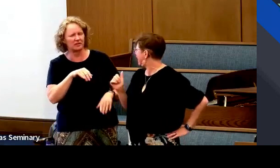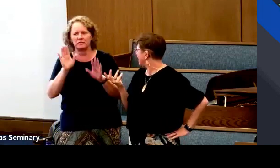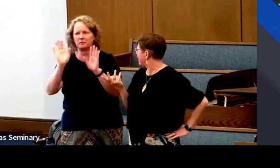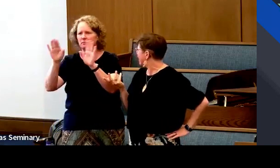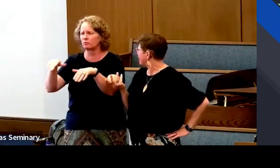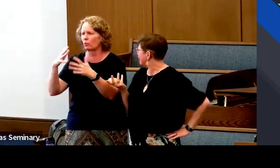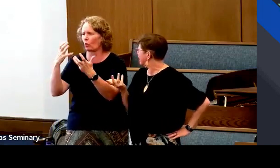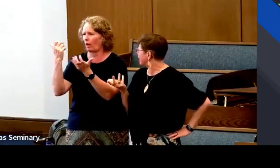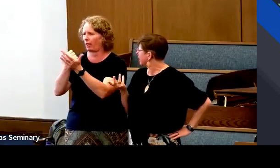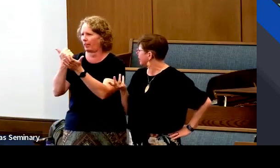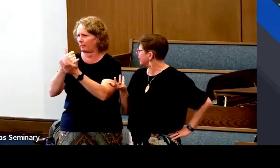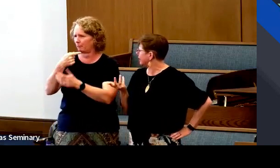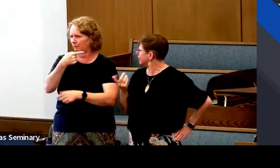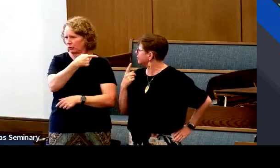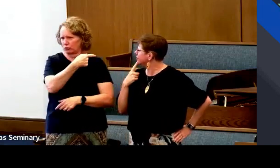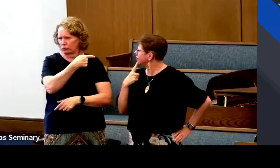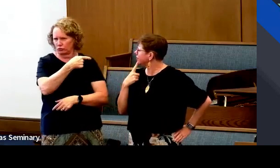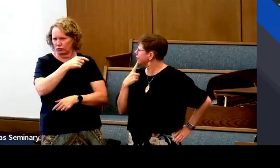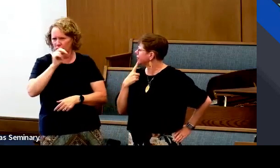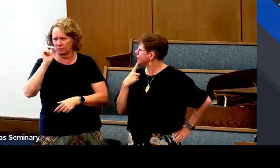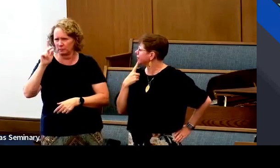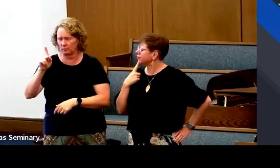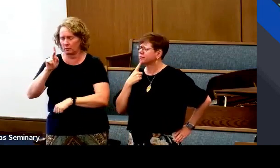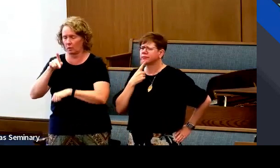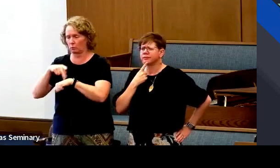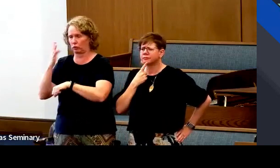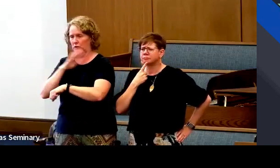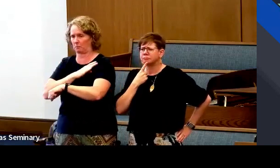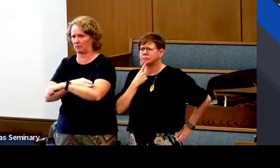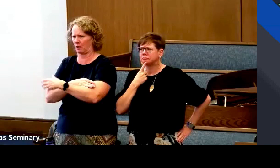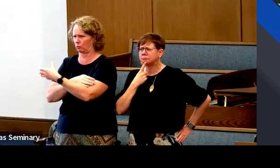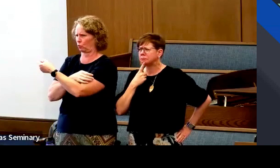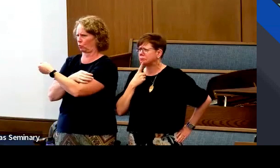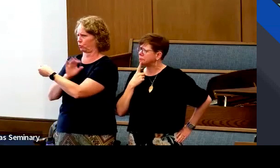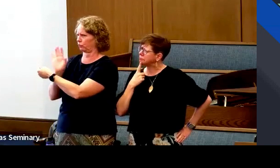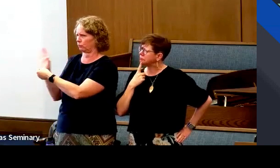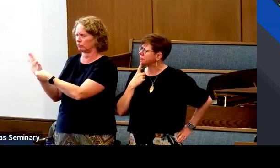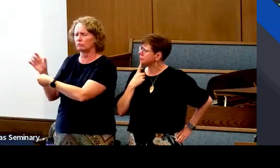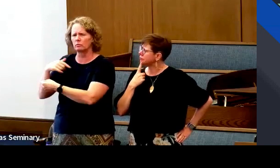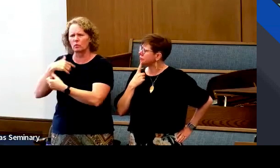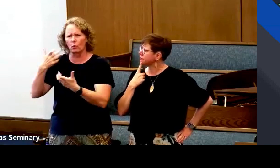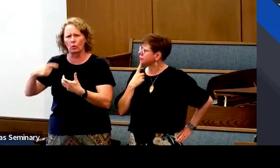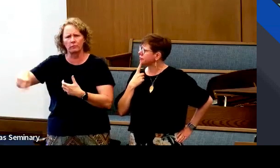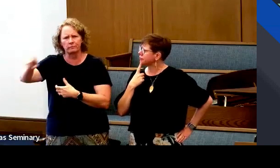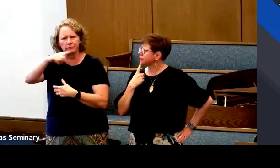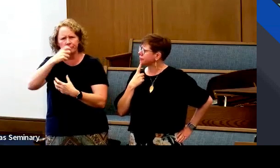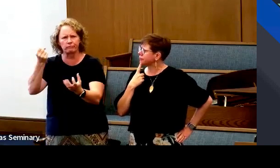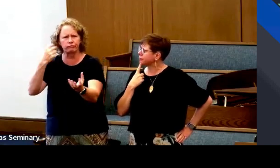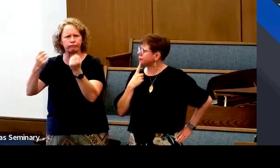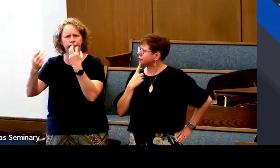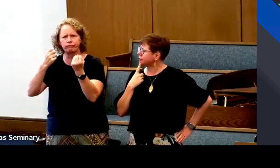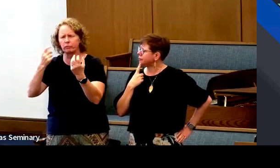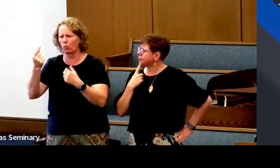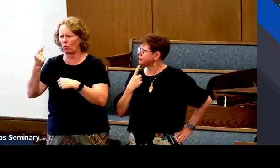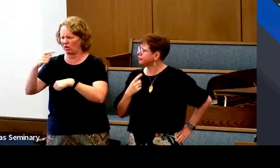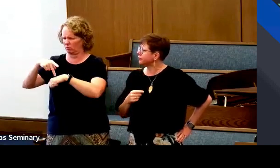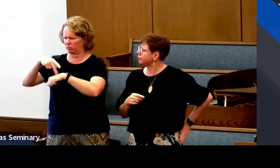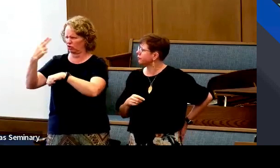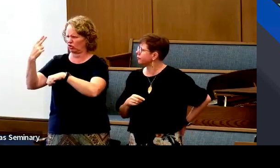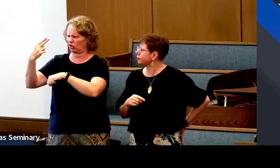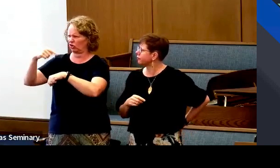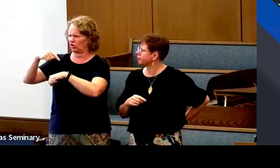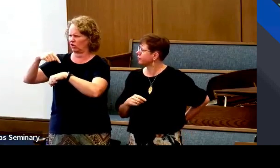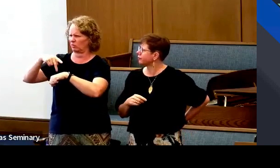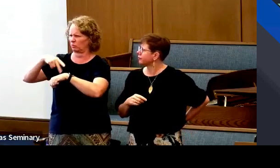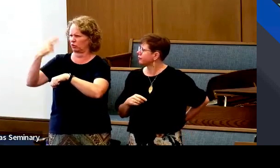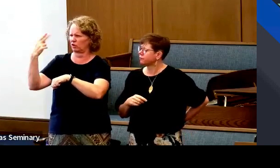No. No. Yes. So I want to help her understand priesthood power. So I'm going to hold on to that for a